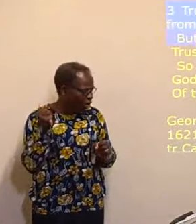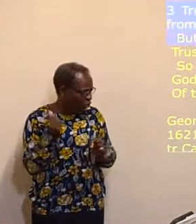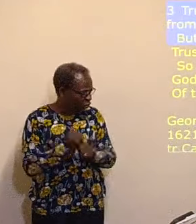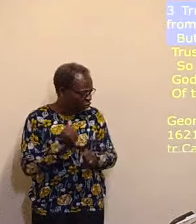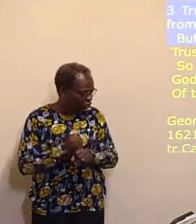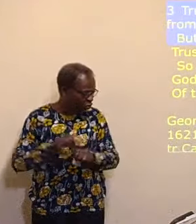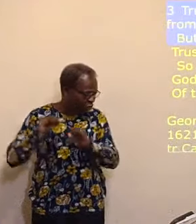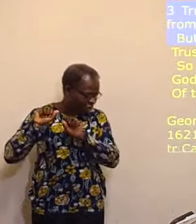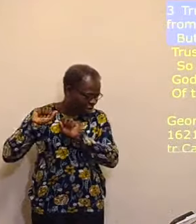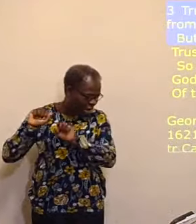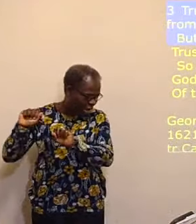Amen.